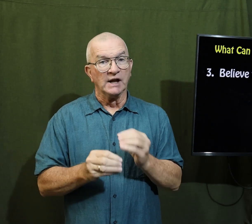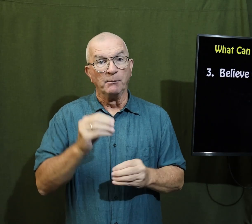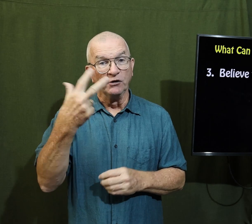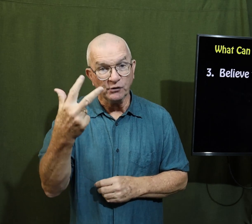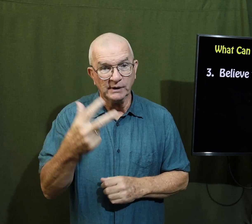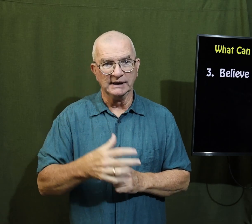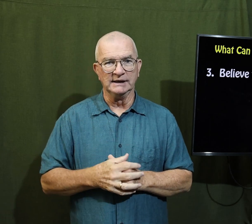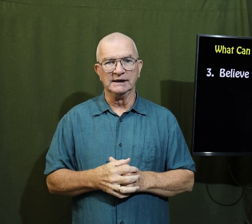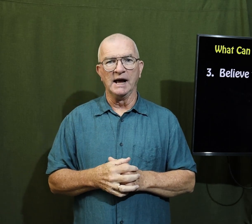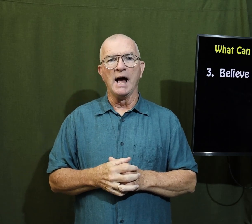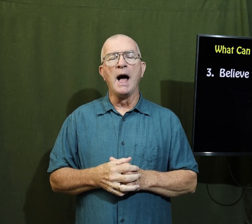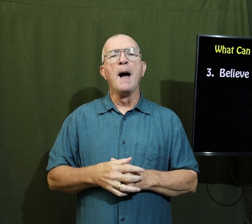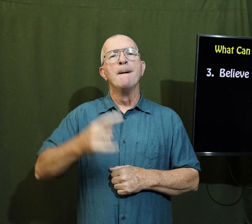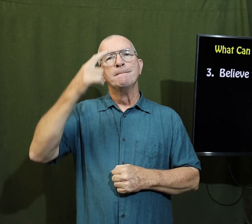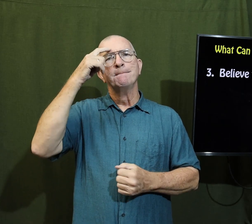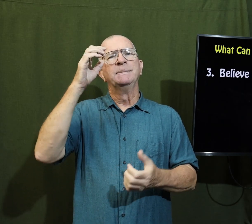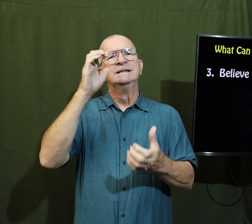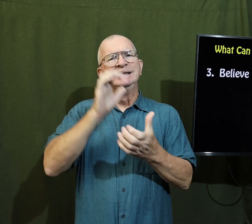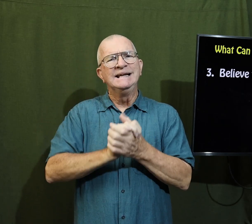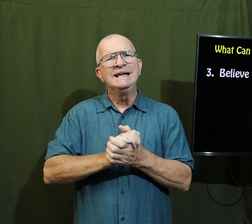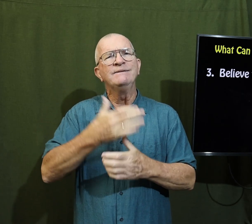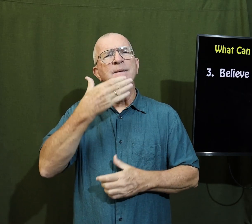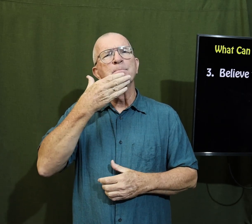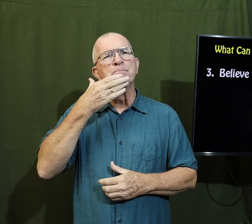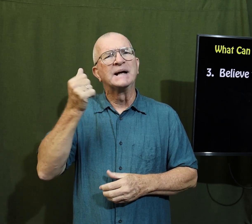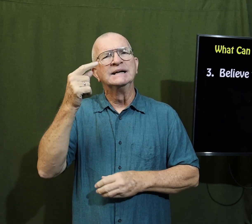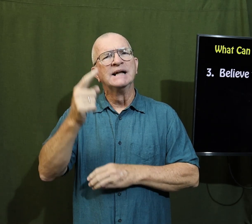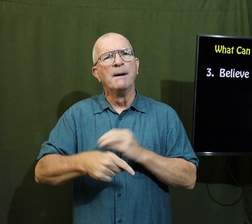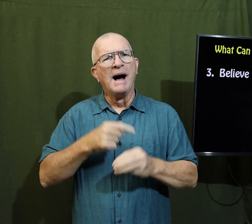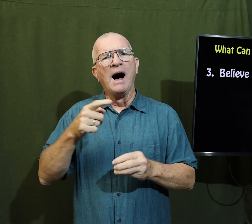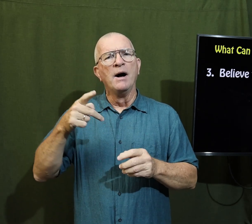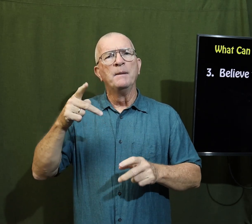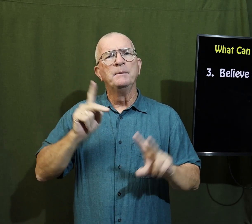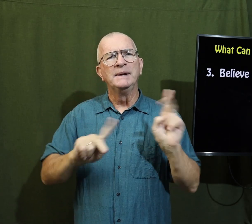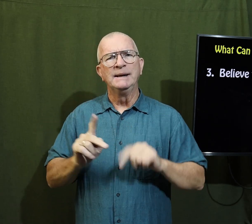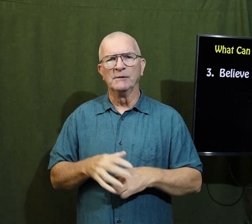number three believe the best about people